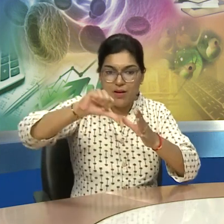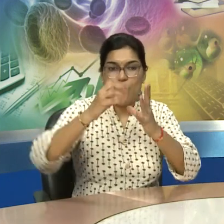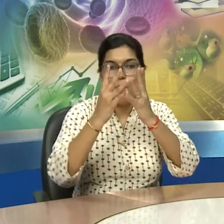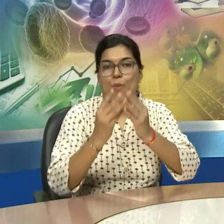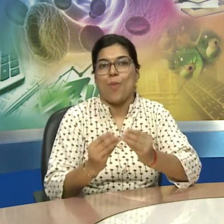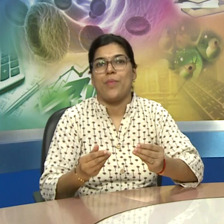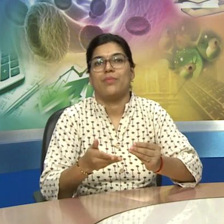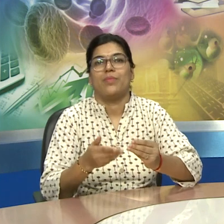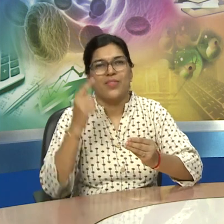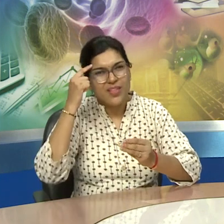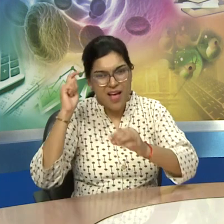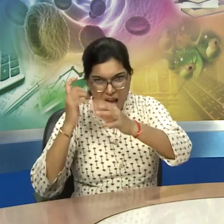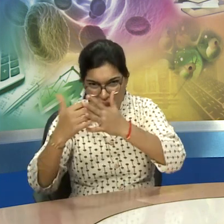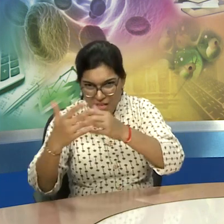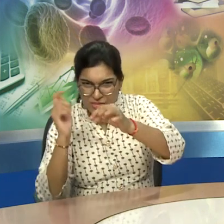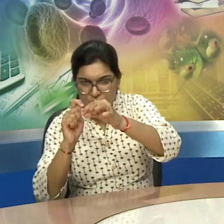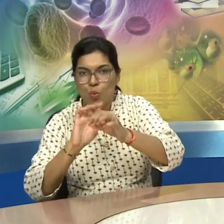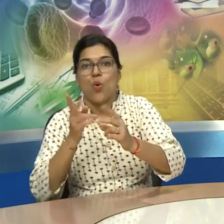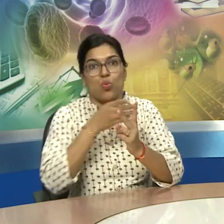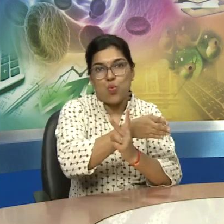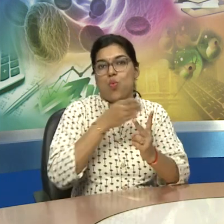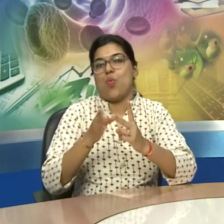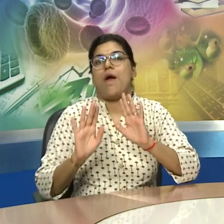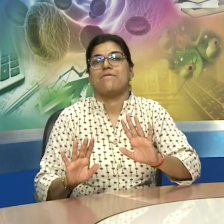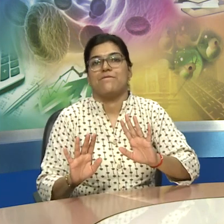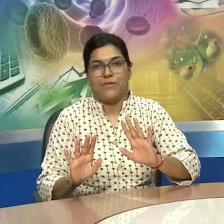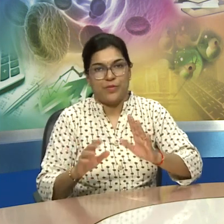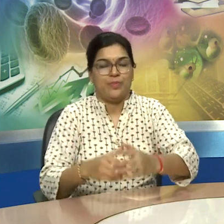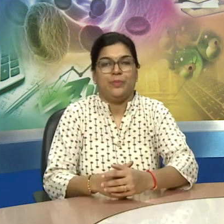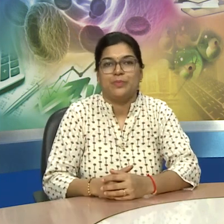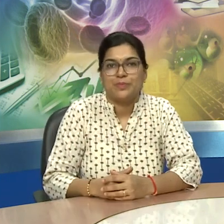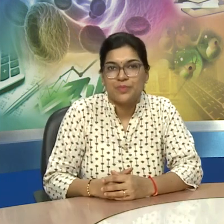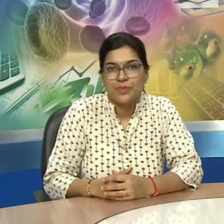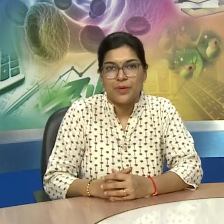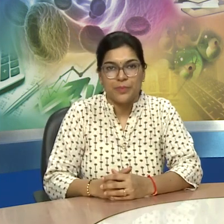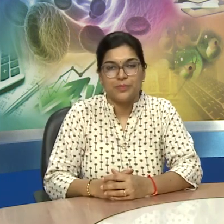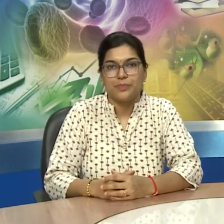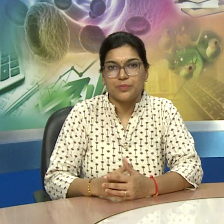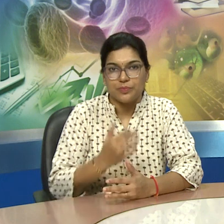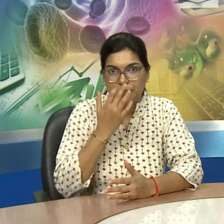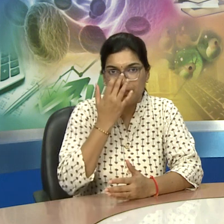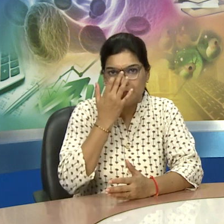so this was now discovered and it was used in more